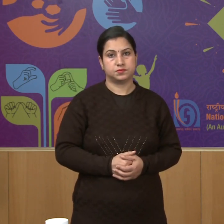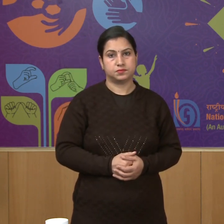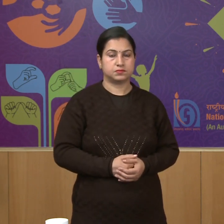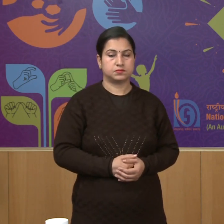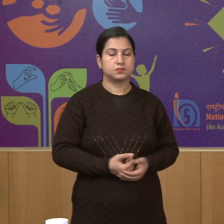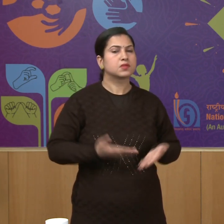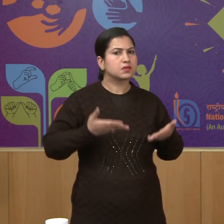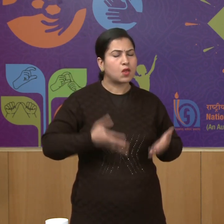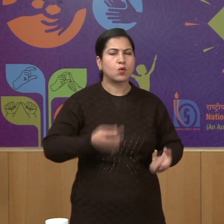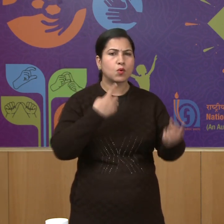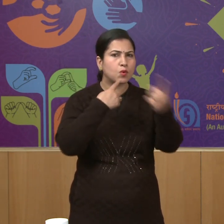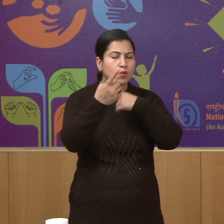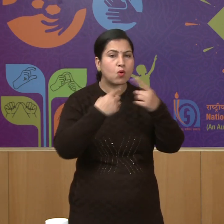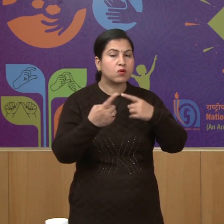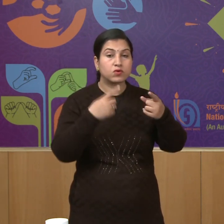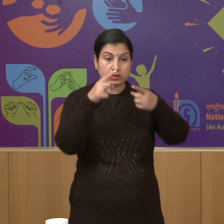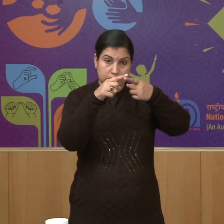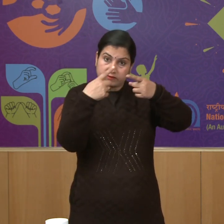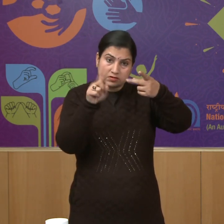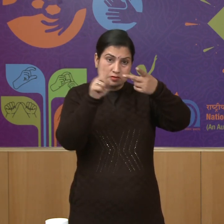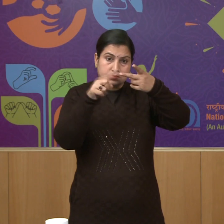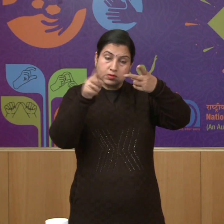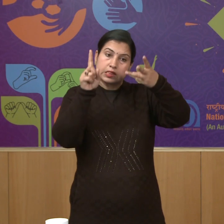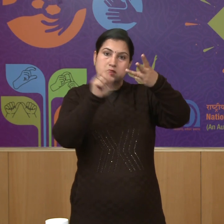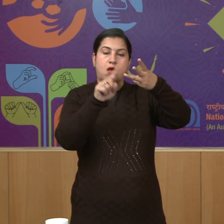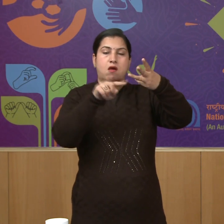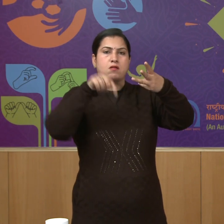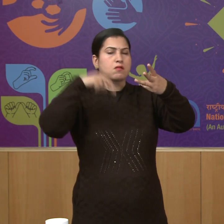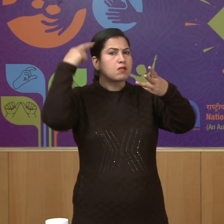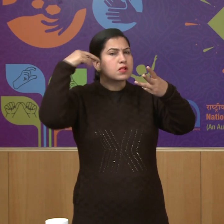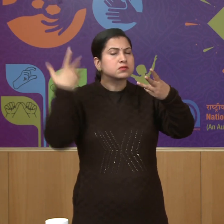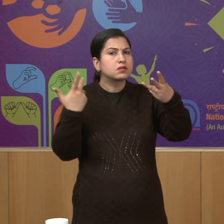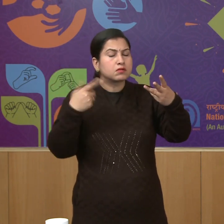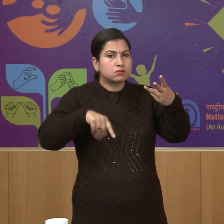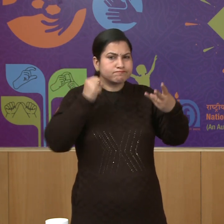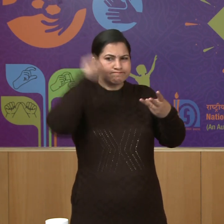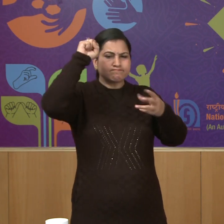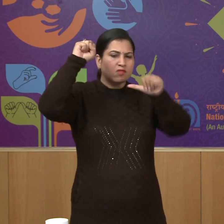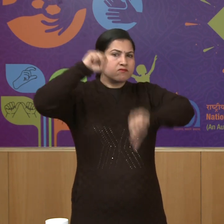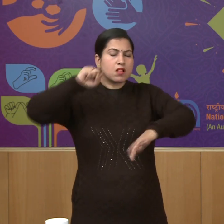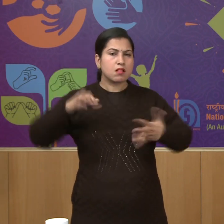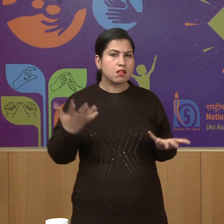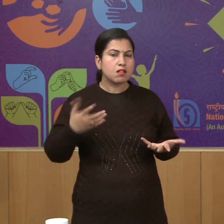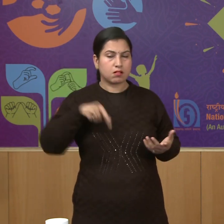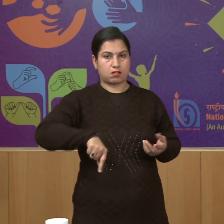Now we will discuss the third reason of the failure of this revolt of 1857